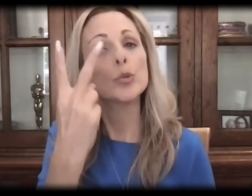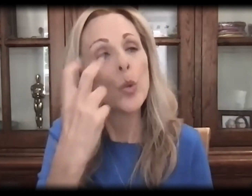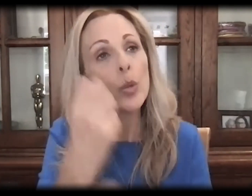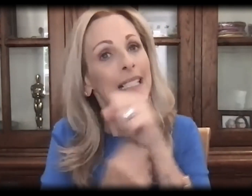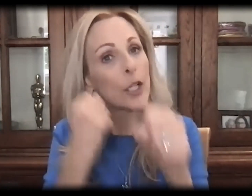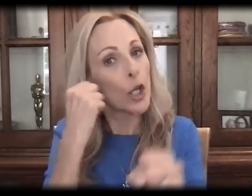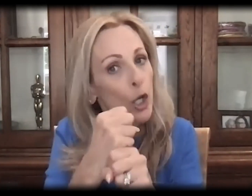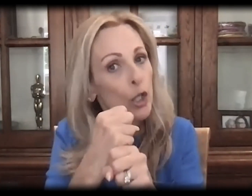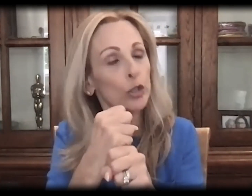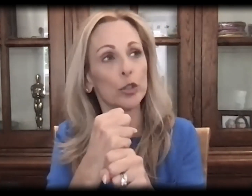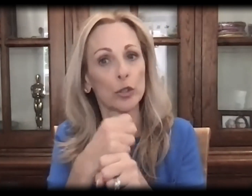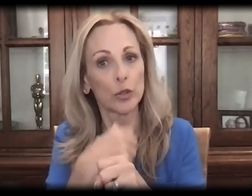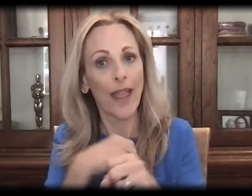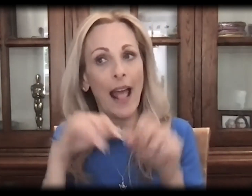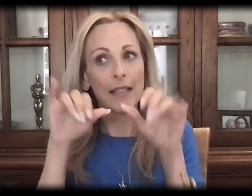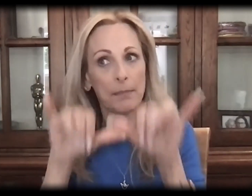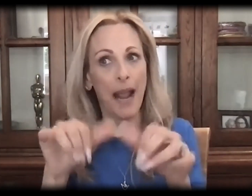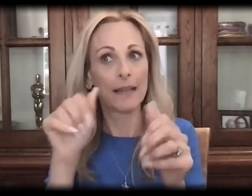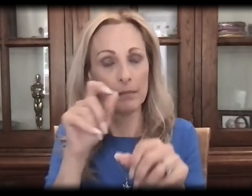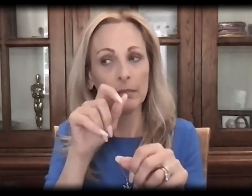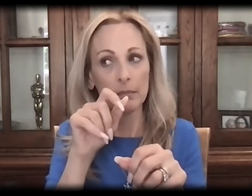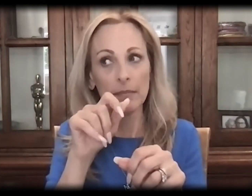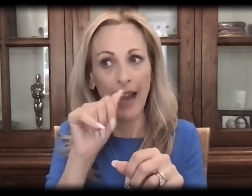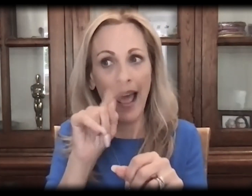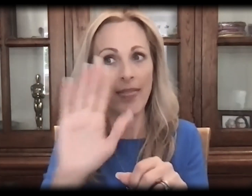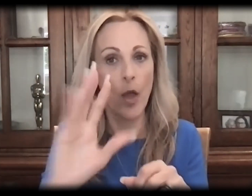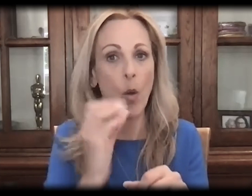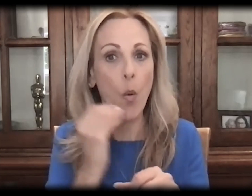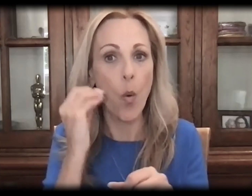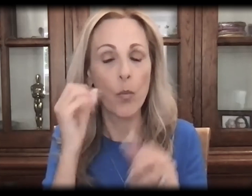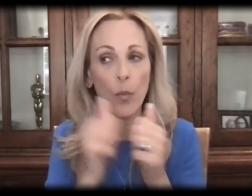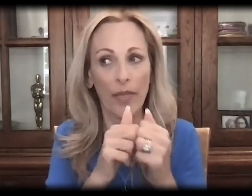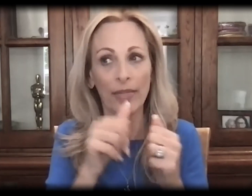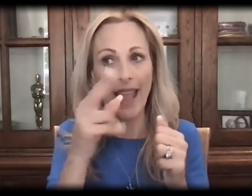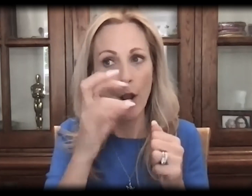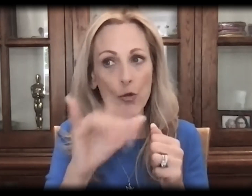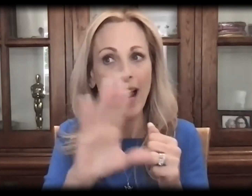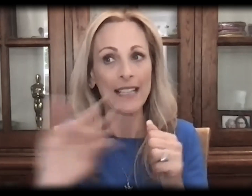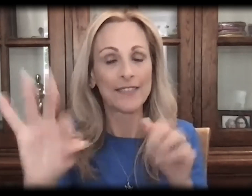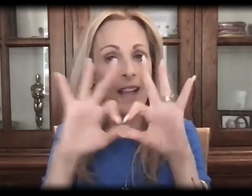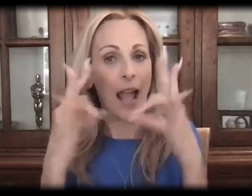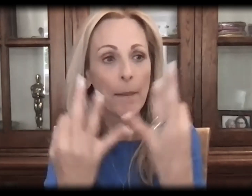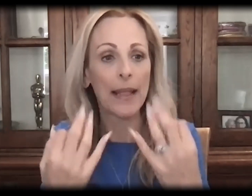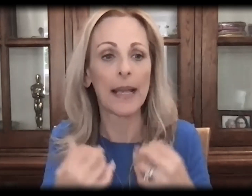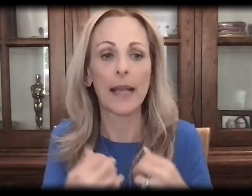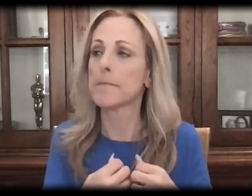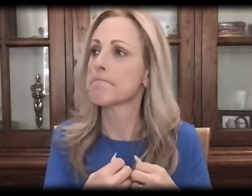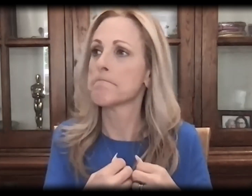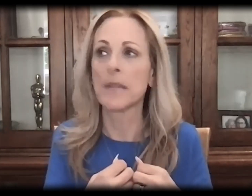But in those two years, while I was at the Winkler home with Henry and his family,